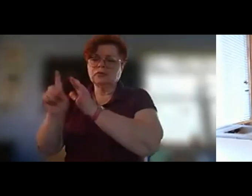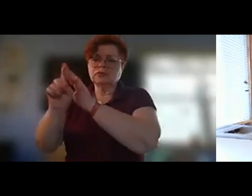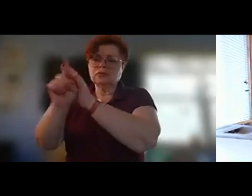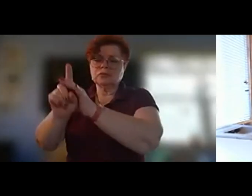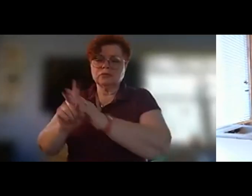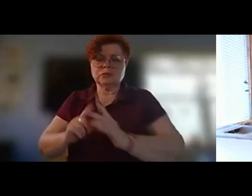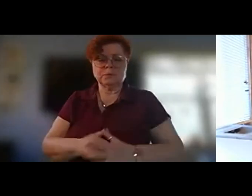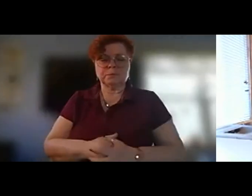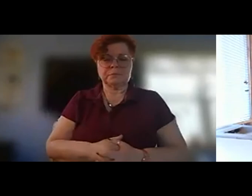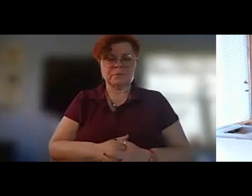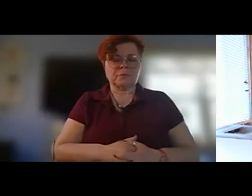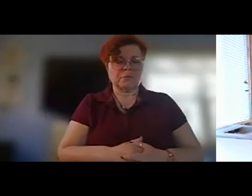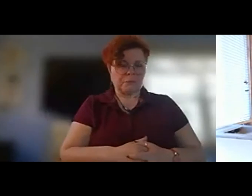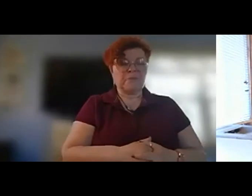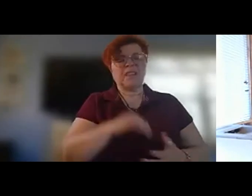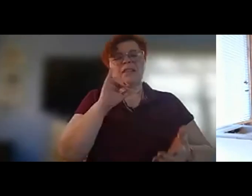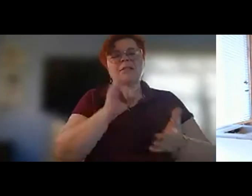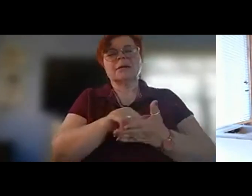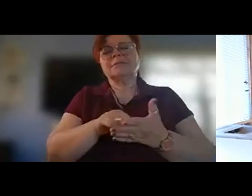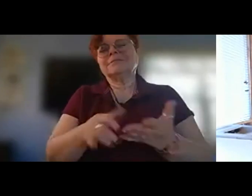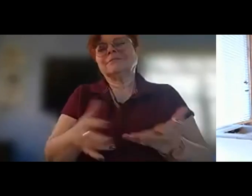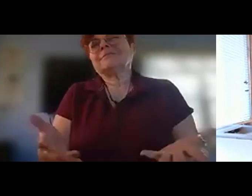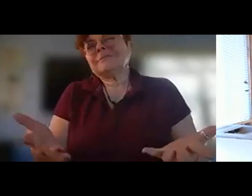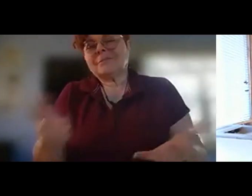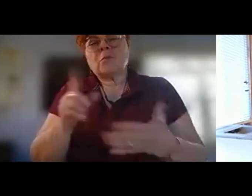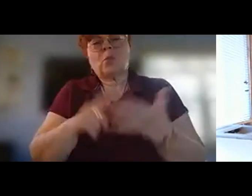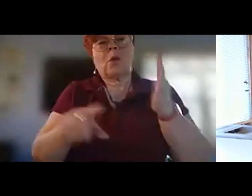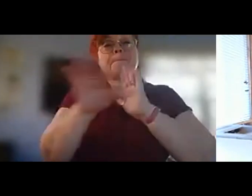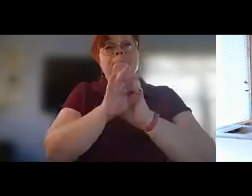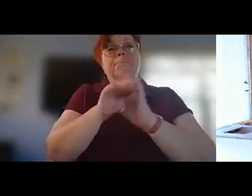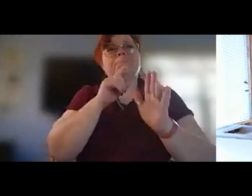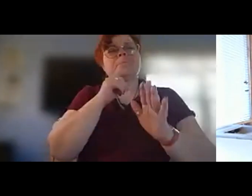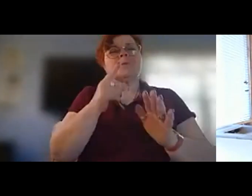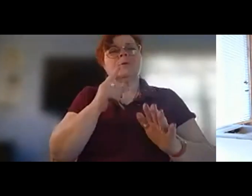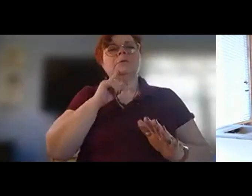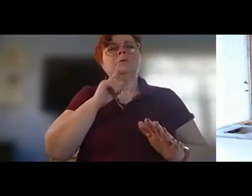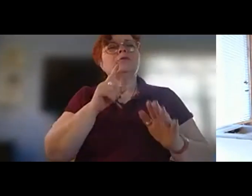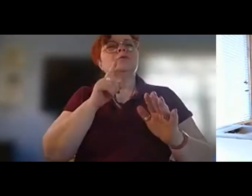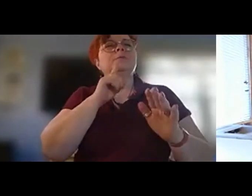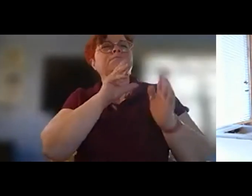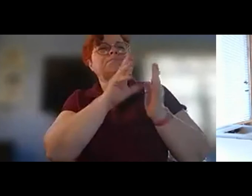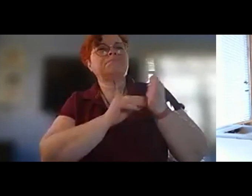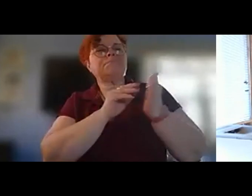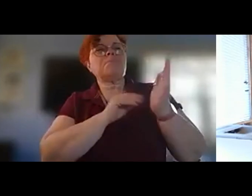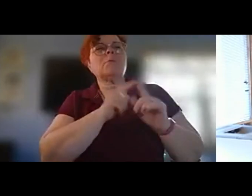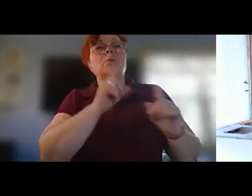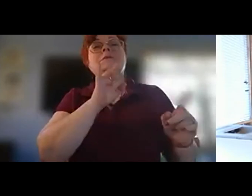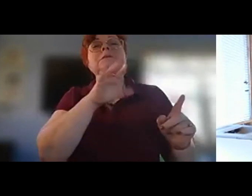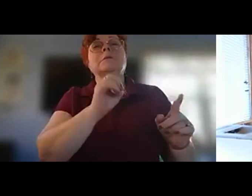so that's kind of what i chose to echo deborah's poem about um pleasant